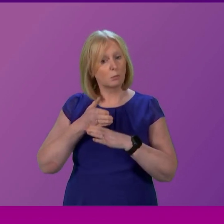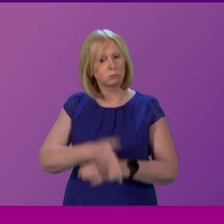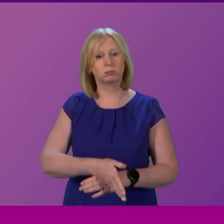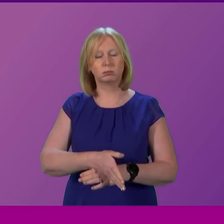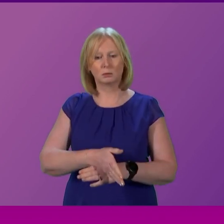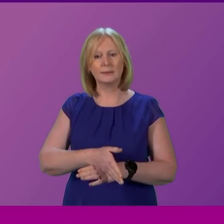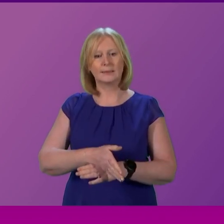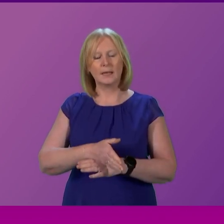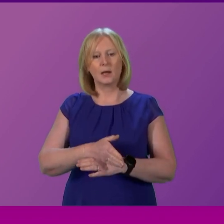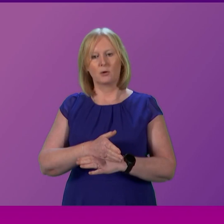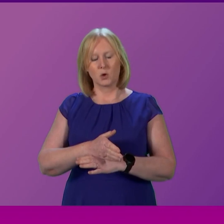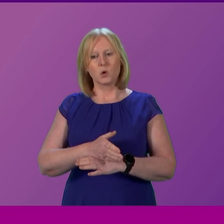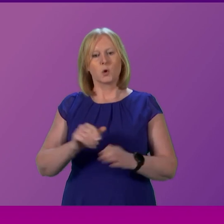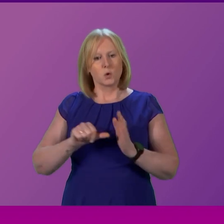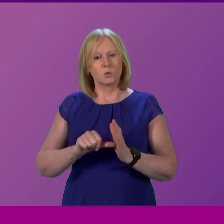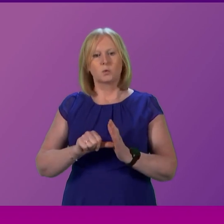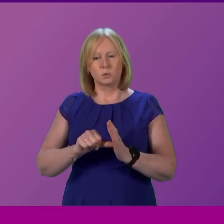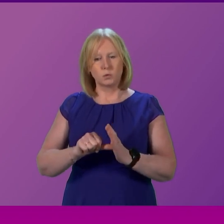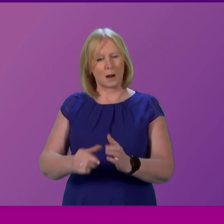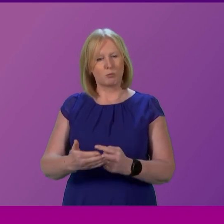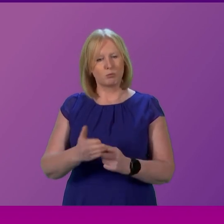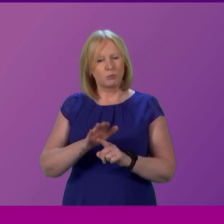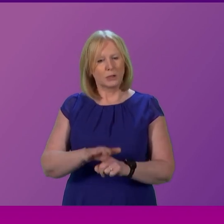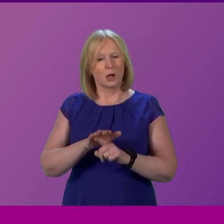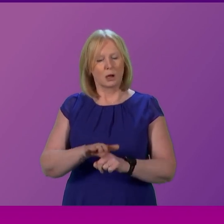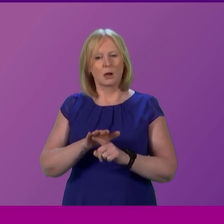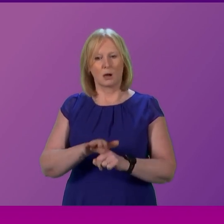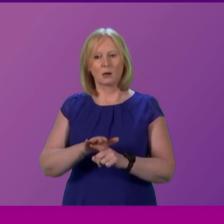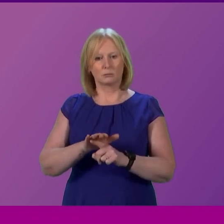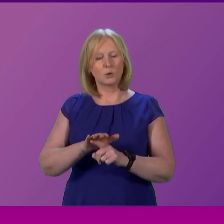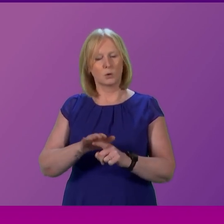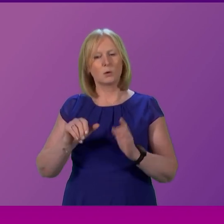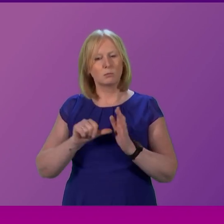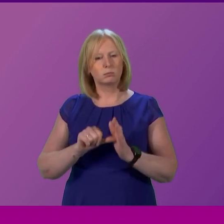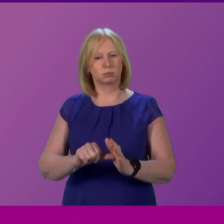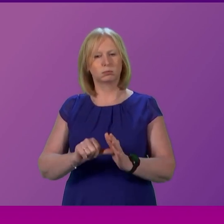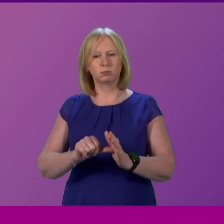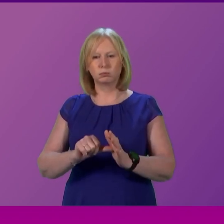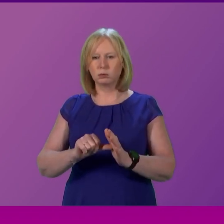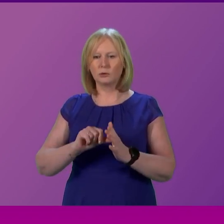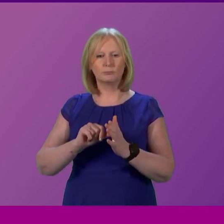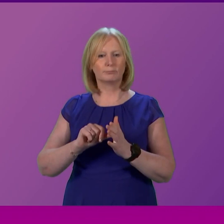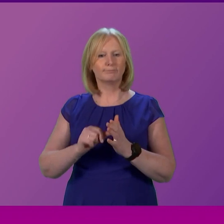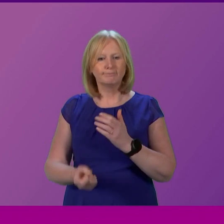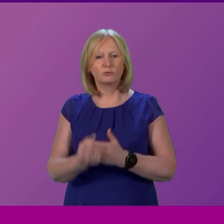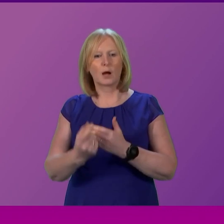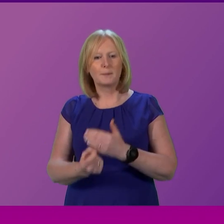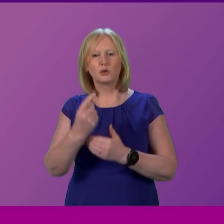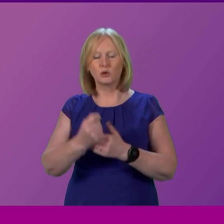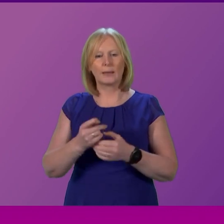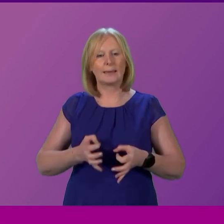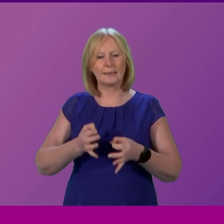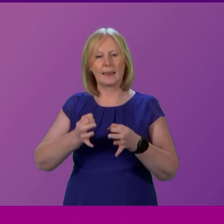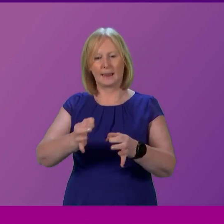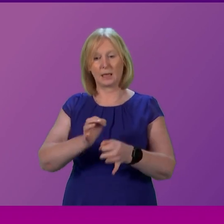storm of intense pressures, which are leading to extreme difficulty, disruption and delays right across the